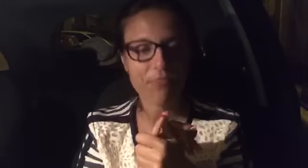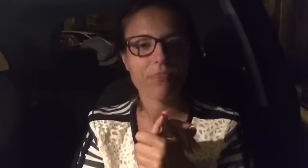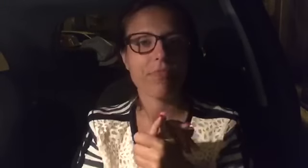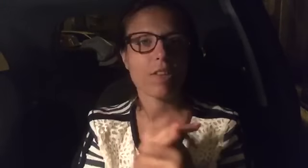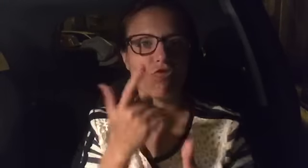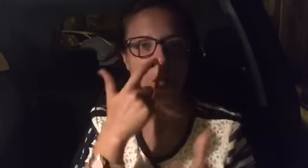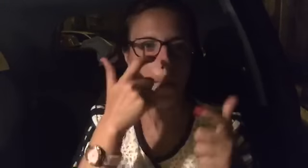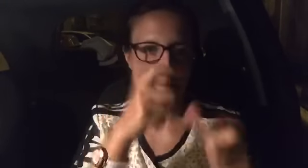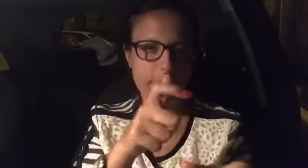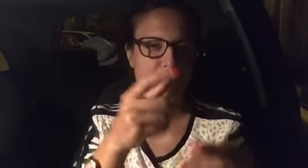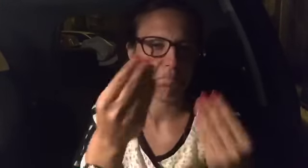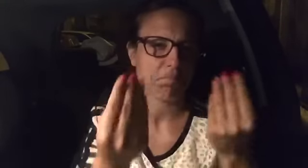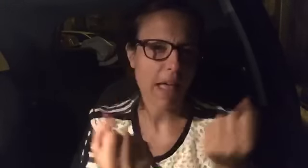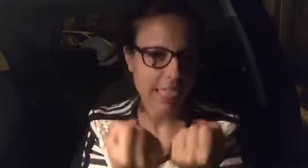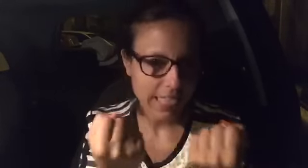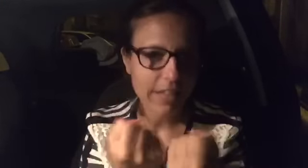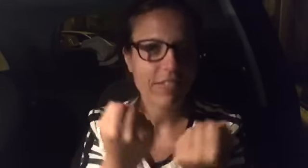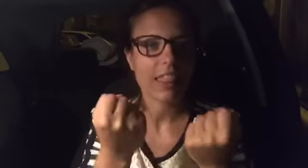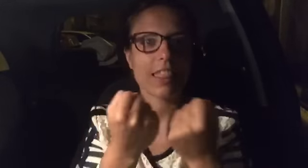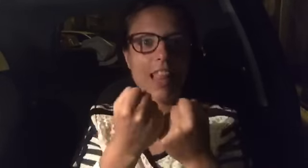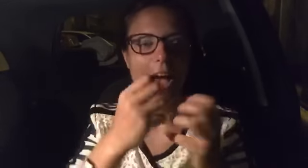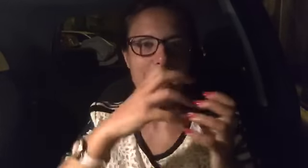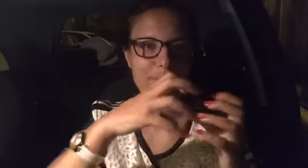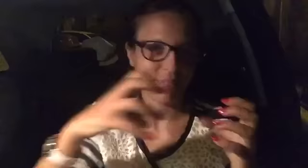You're I'm going to started.